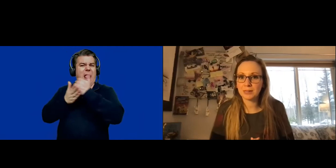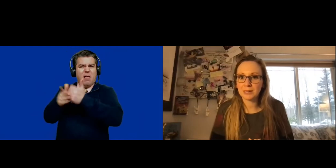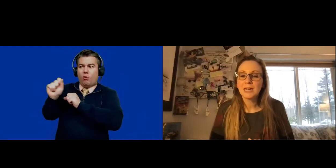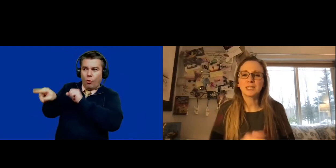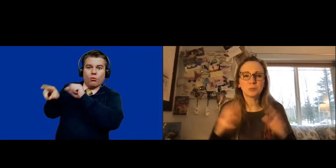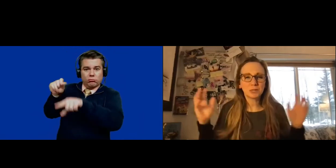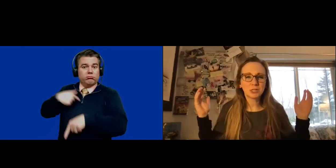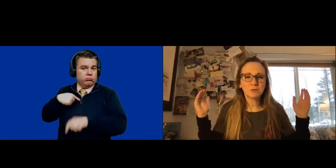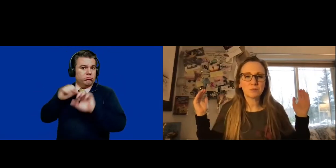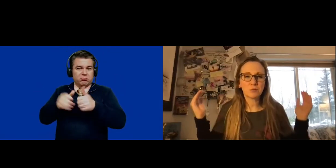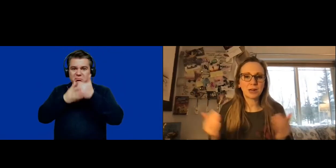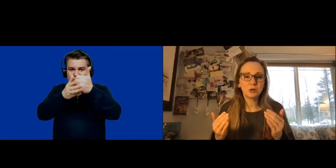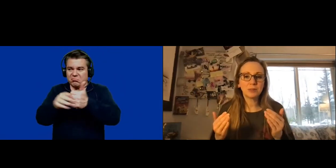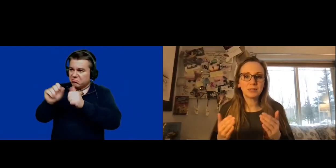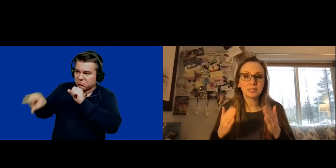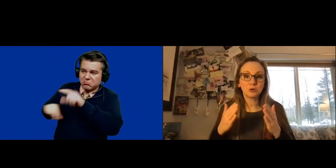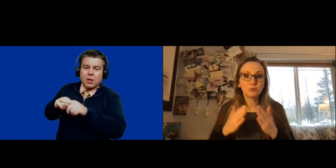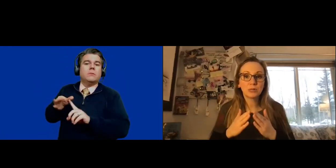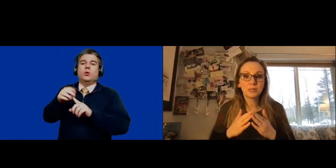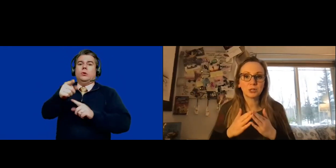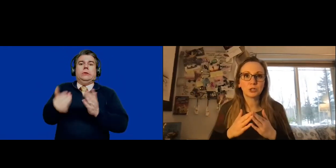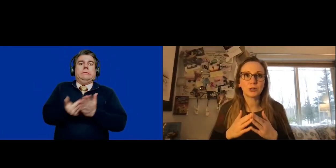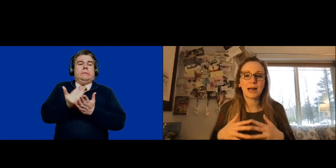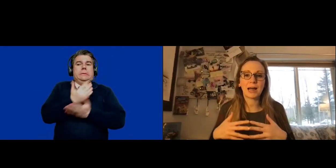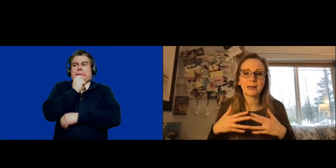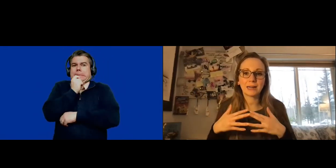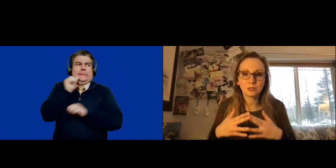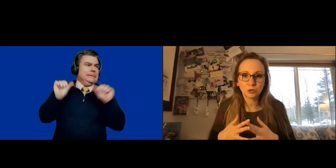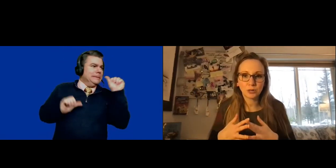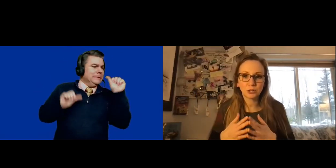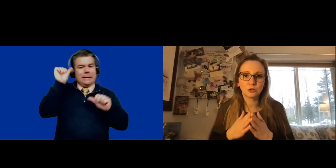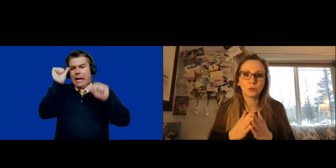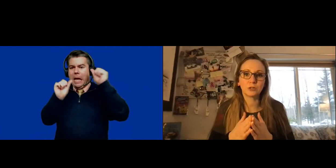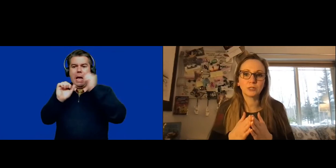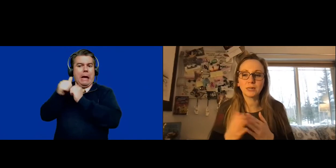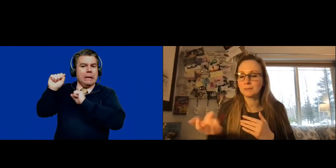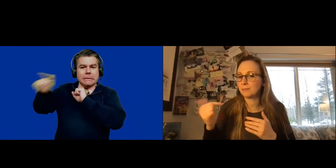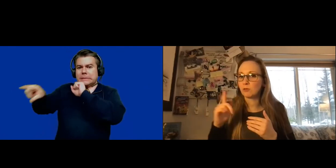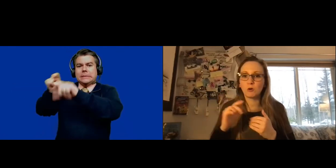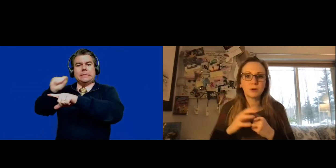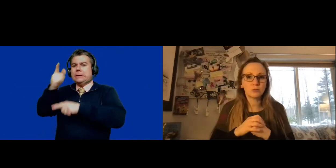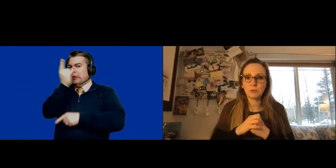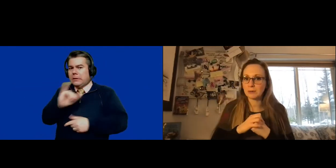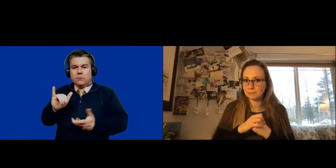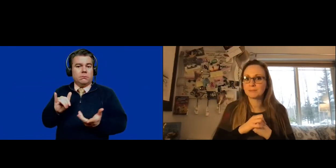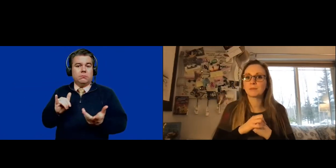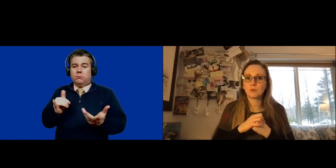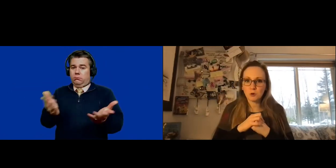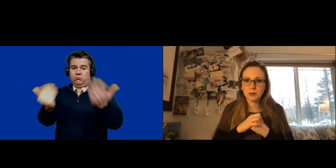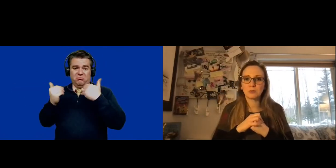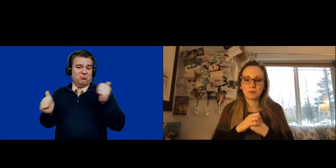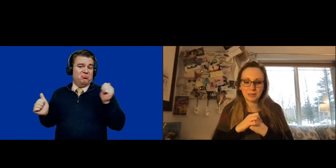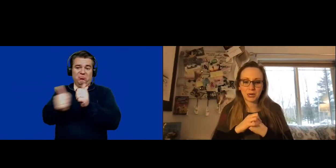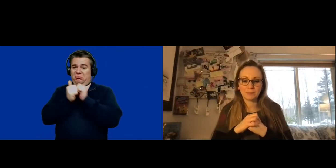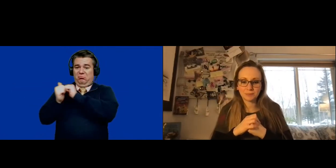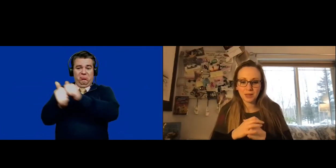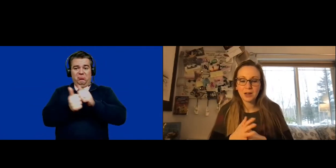what they're thinking. Especially if you're brand new at this and you're really not sure how to ask those questions or what it looks like, throw them in a three-way, throw